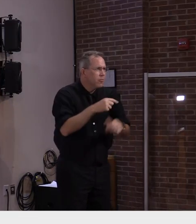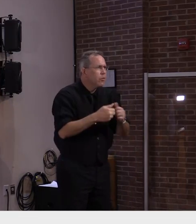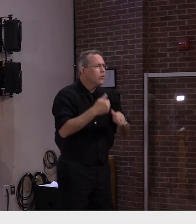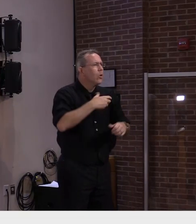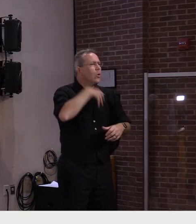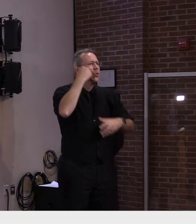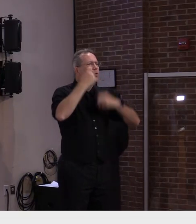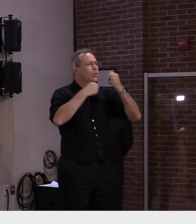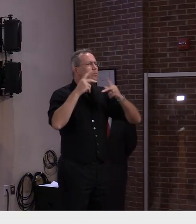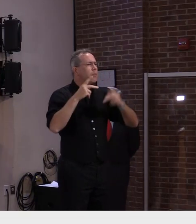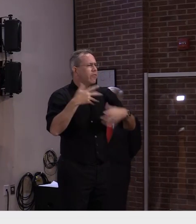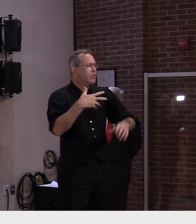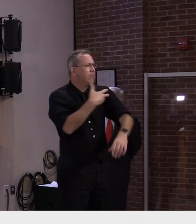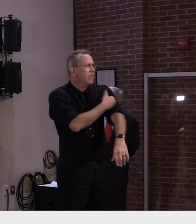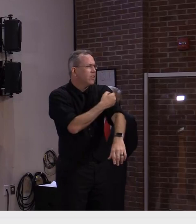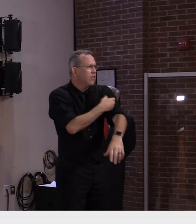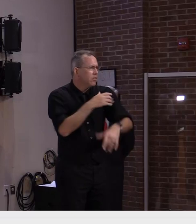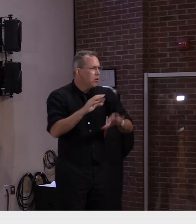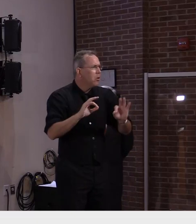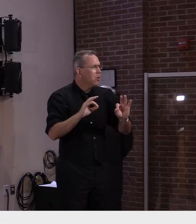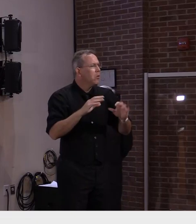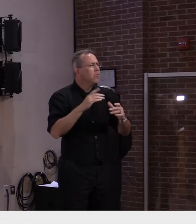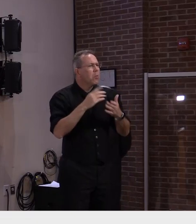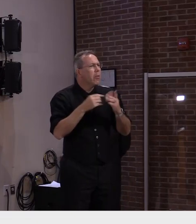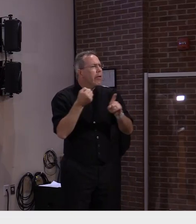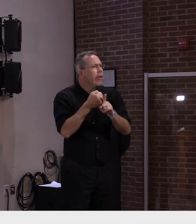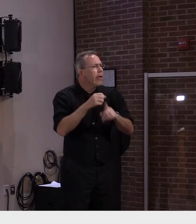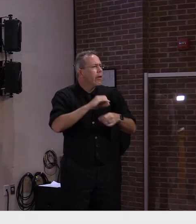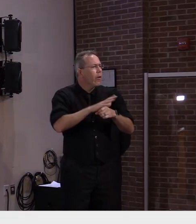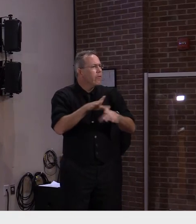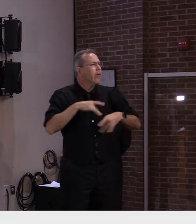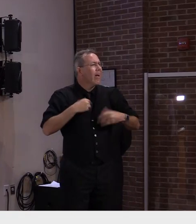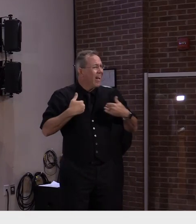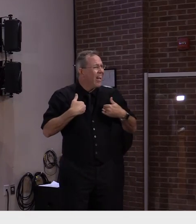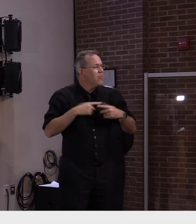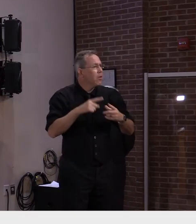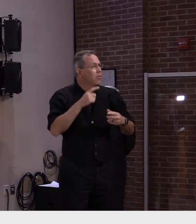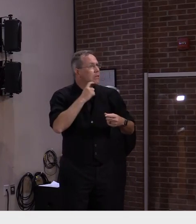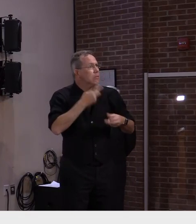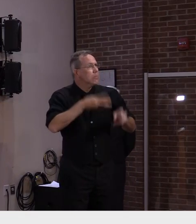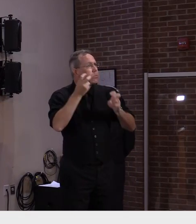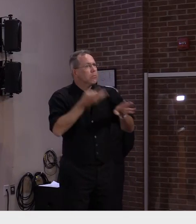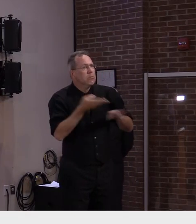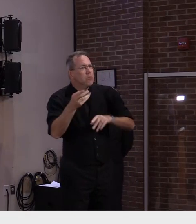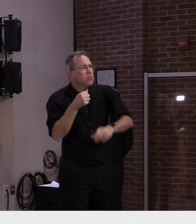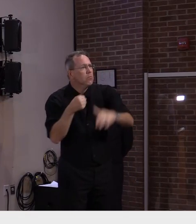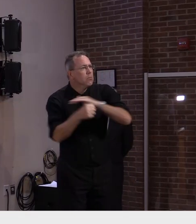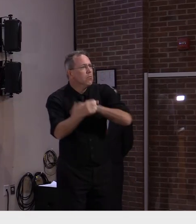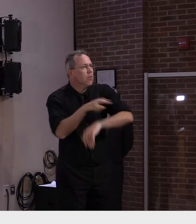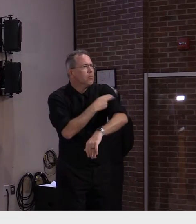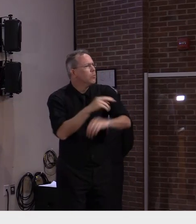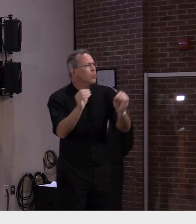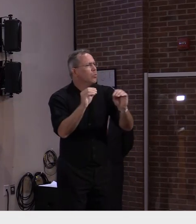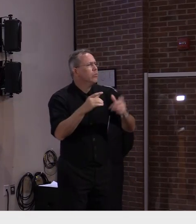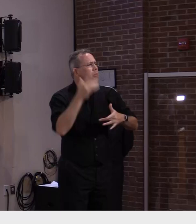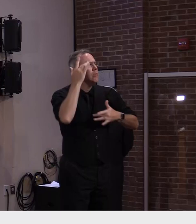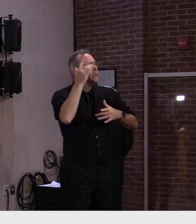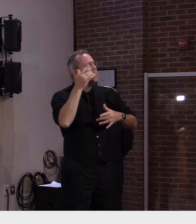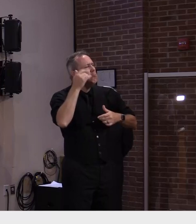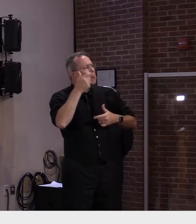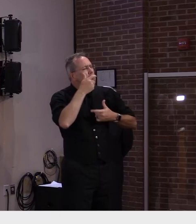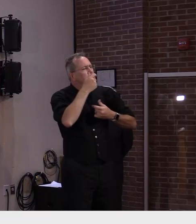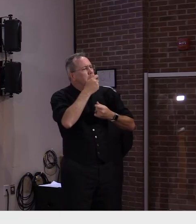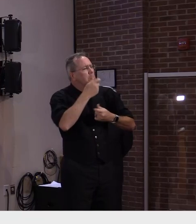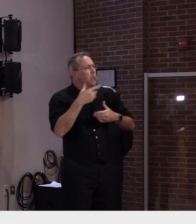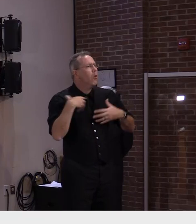severe cases. So it's a very, very different environment. Not to say that it's easy street